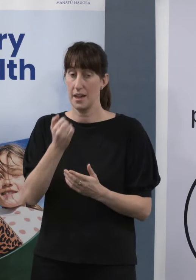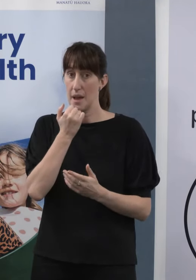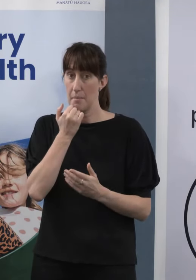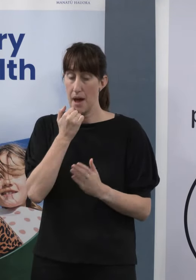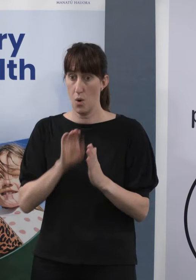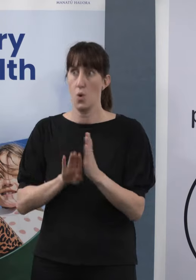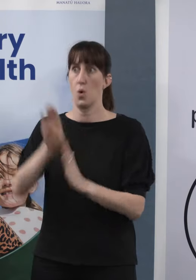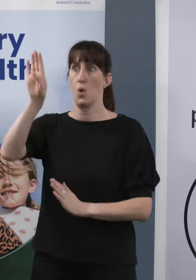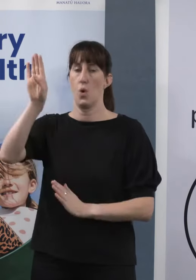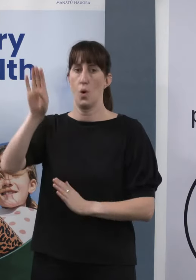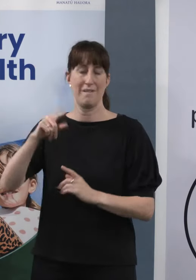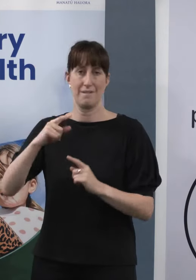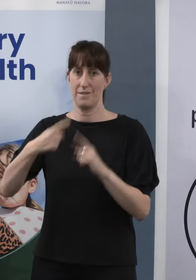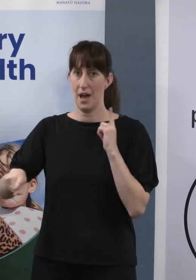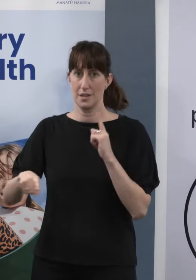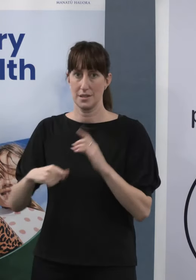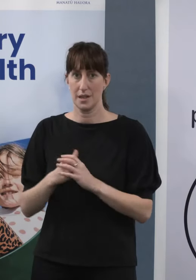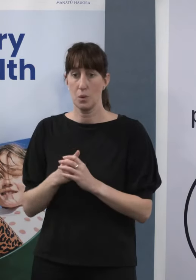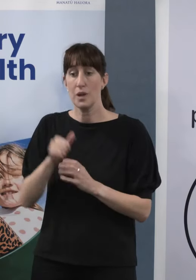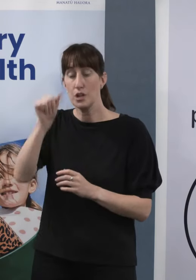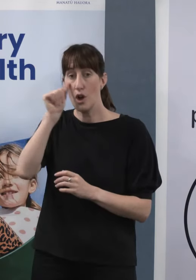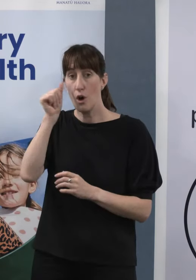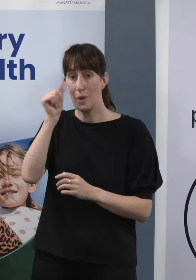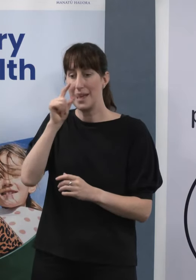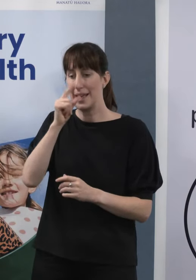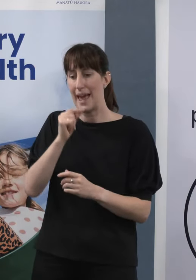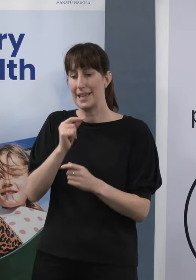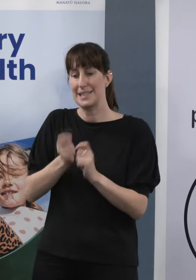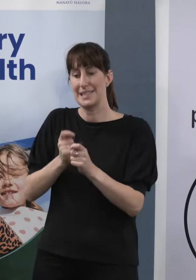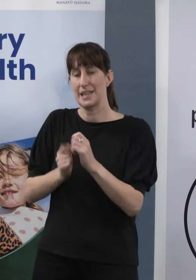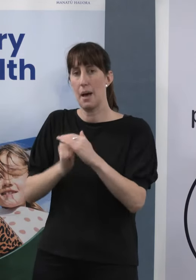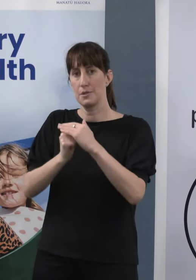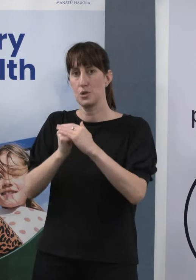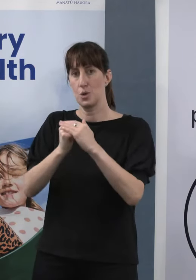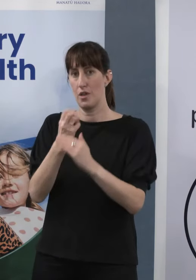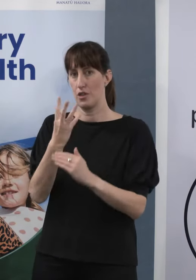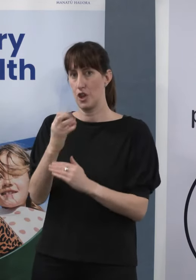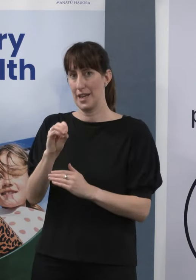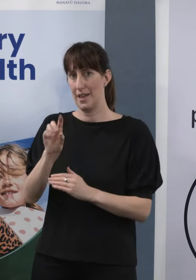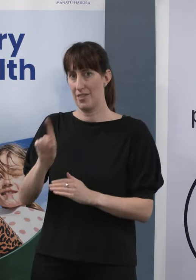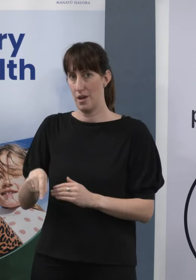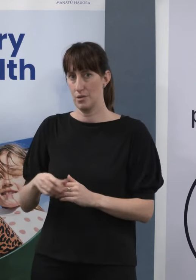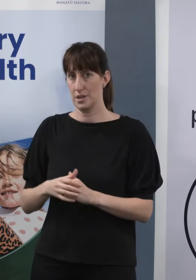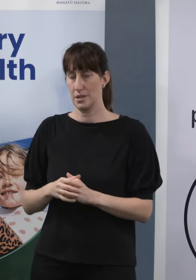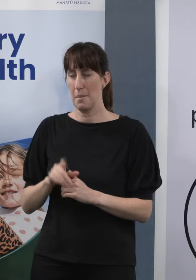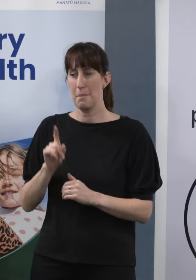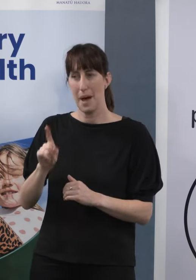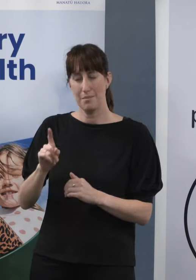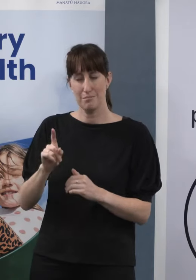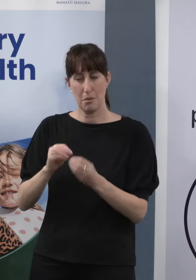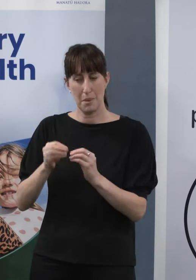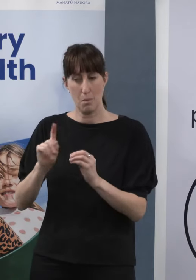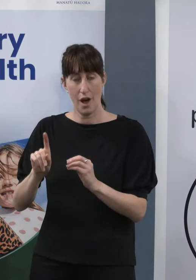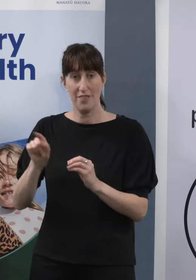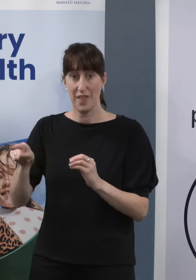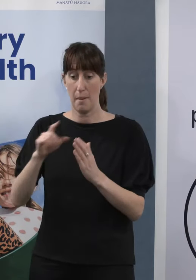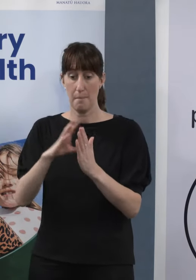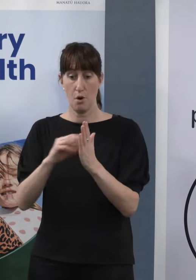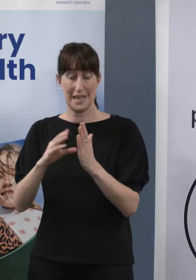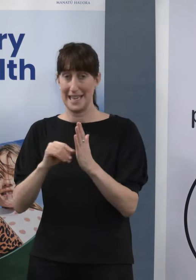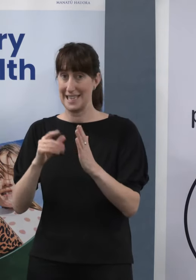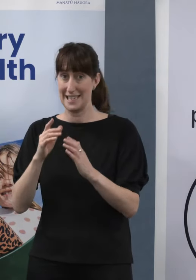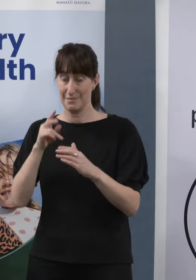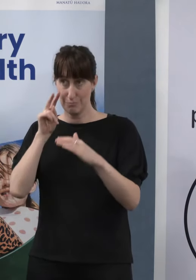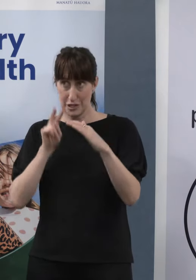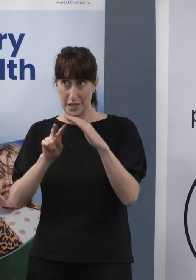unpooled testing capacity of around 30,000, but I think this is the point here. Even the modelling itself I don't think took into